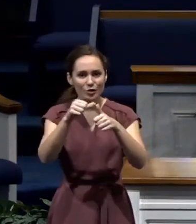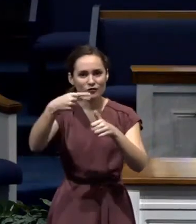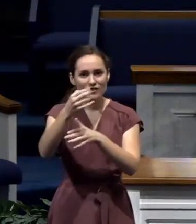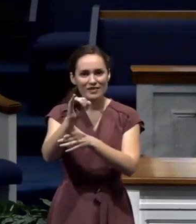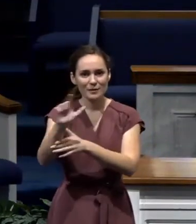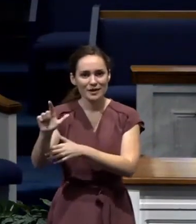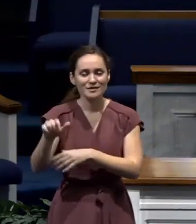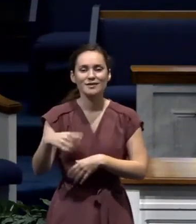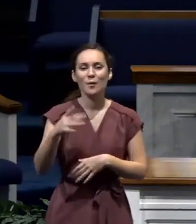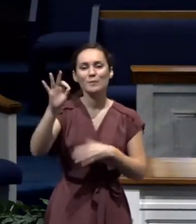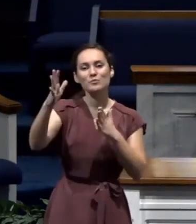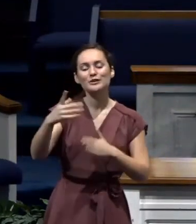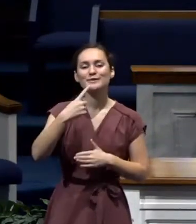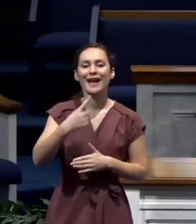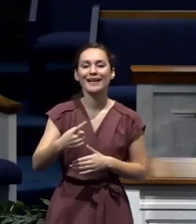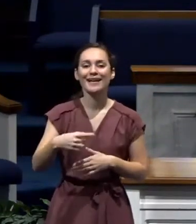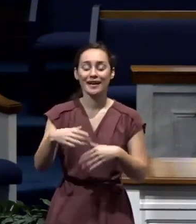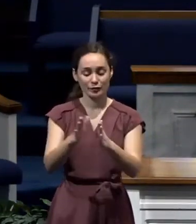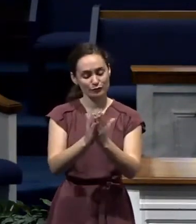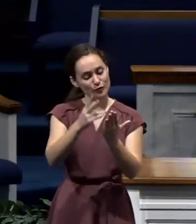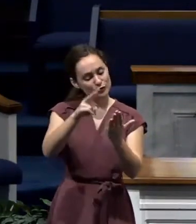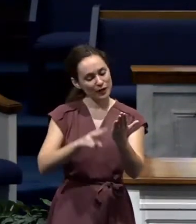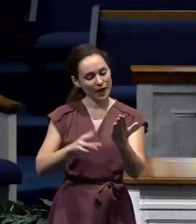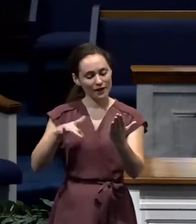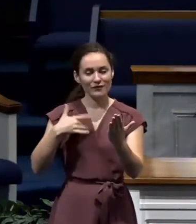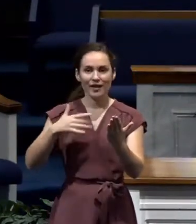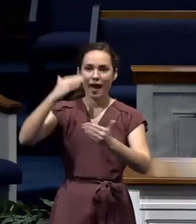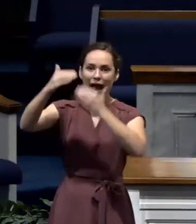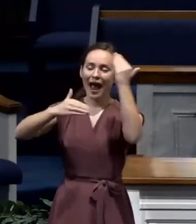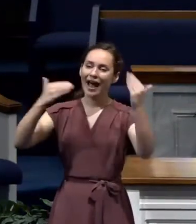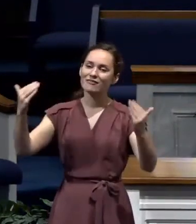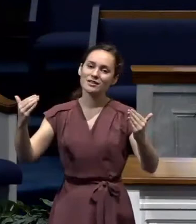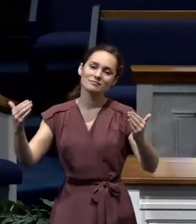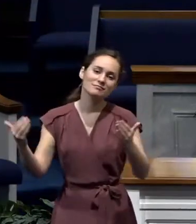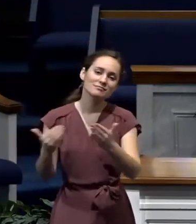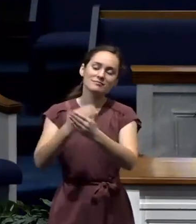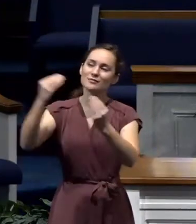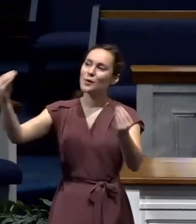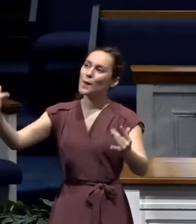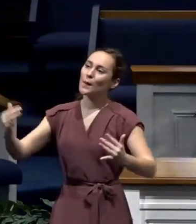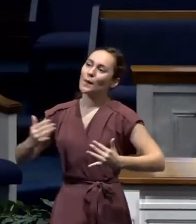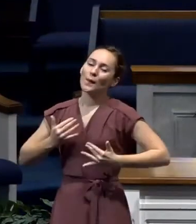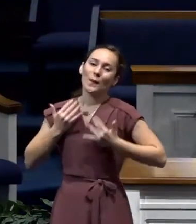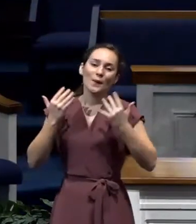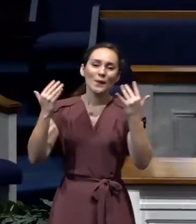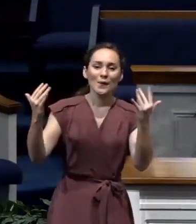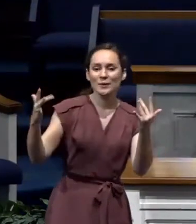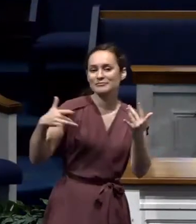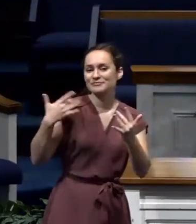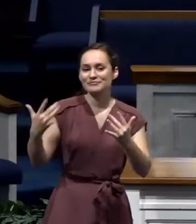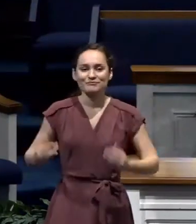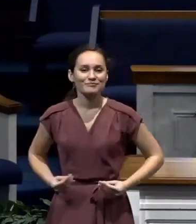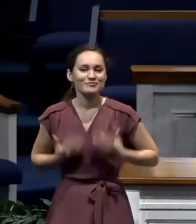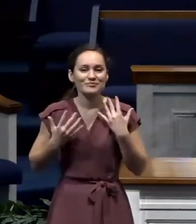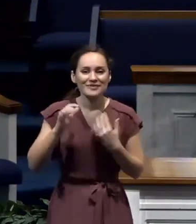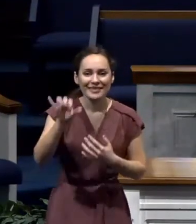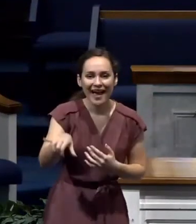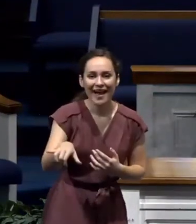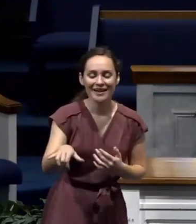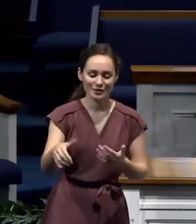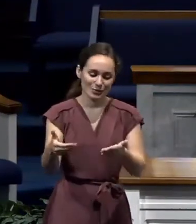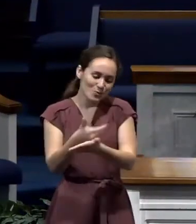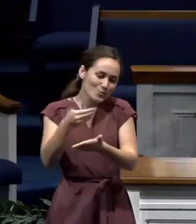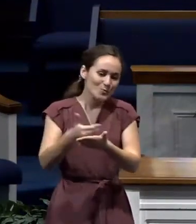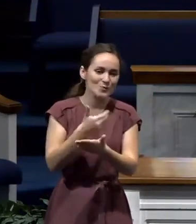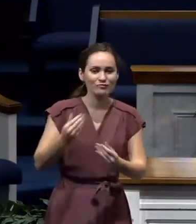that when you open this book, you can almost feel the fresh breezes of heaven swirling about its pages because the message of it is so refreshing.